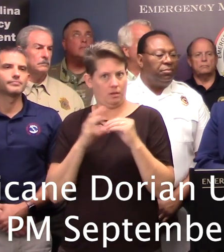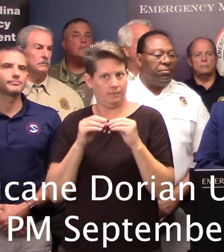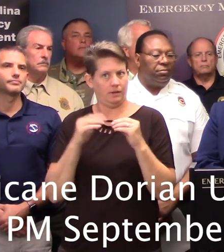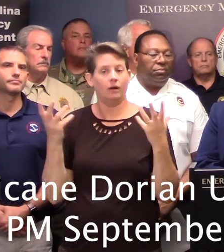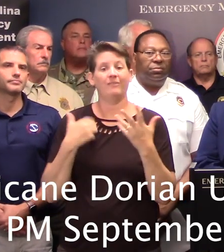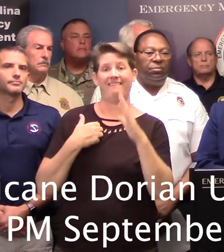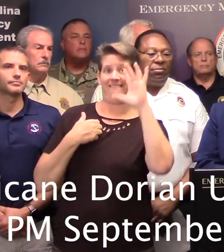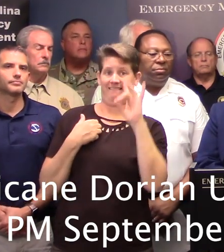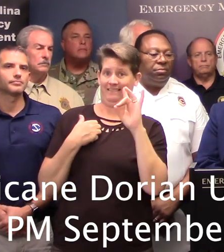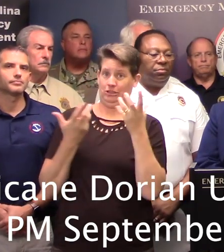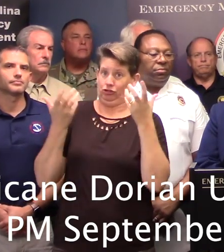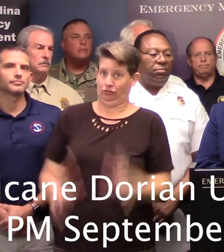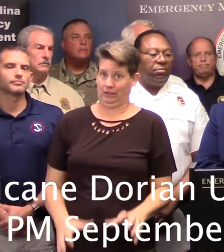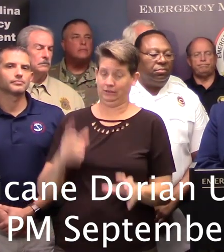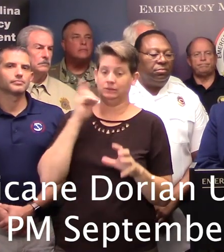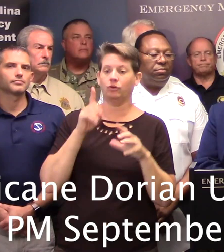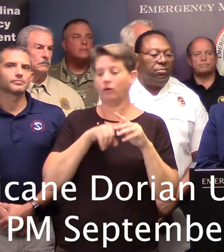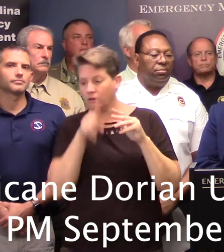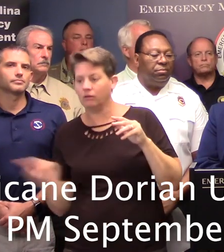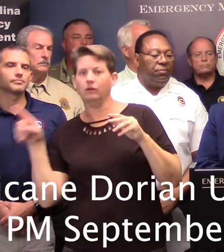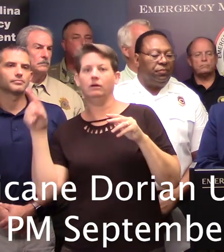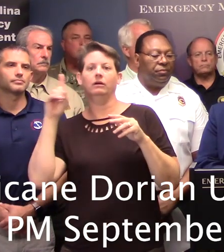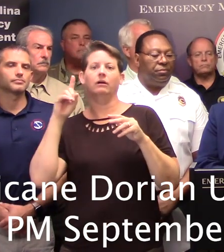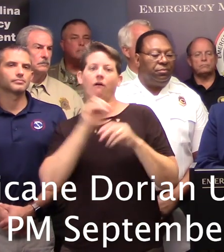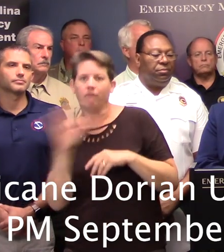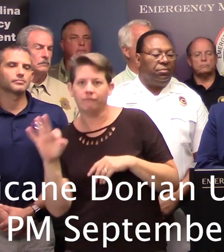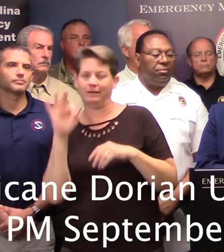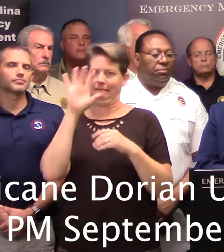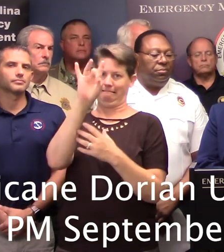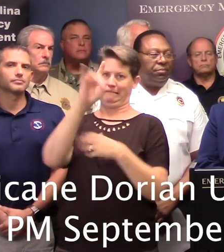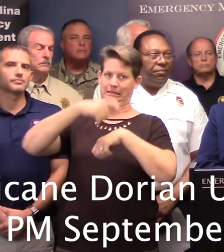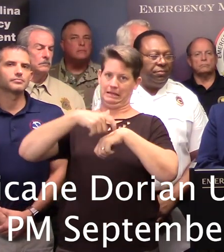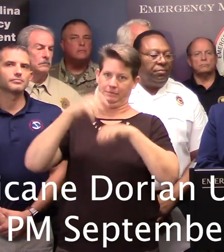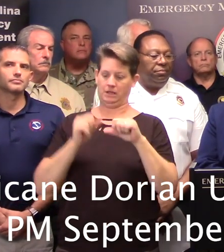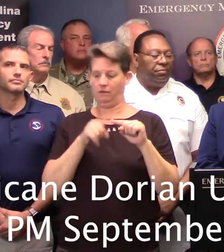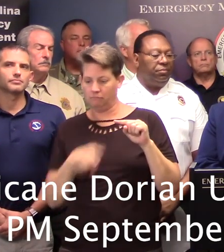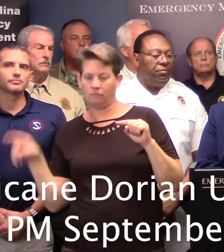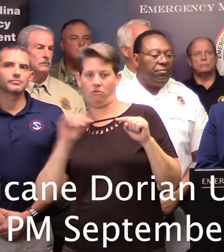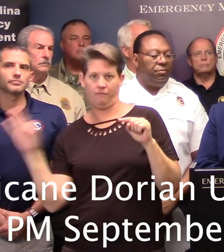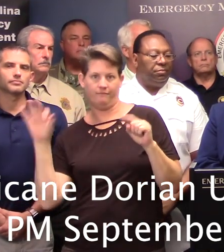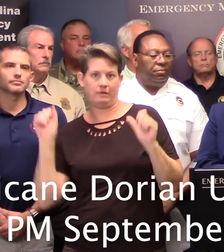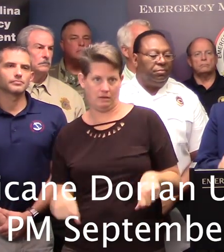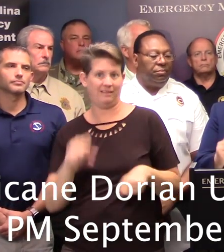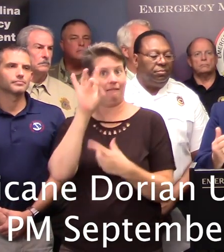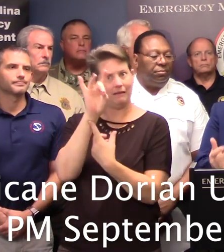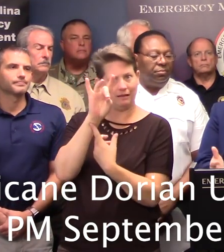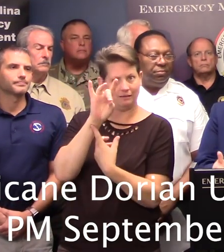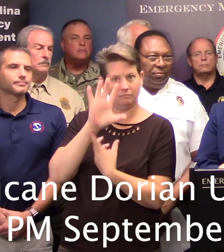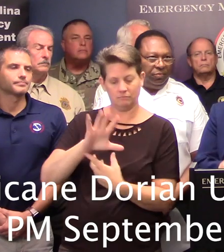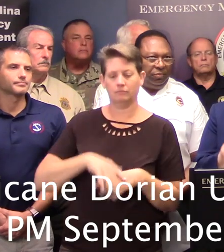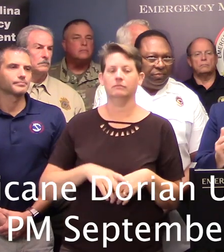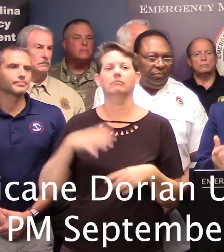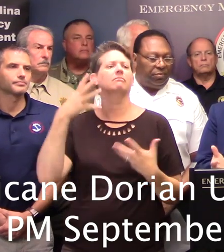eight opportunities to exit before you get to Columbia. There are eight interchanges that are open and available for you to use. You can